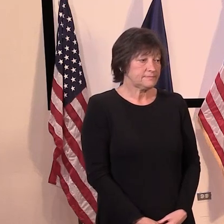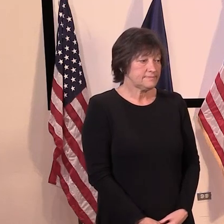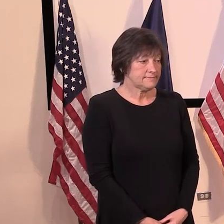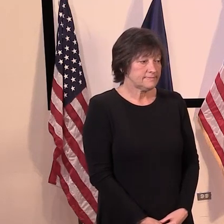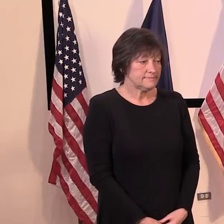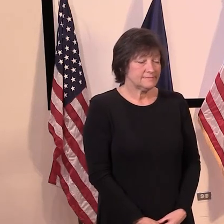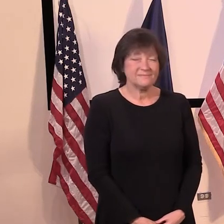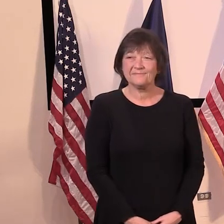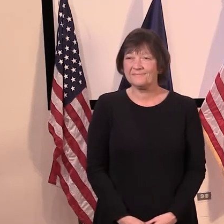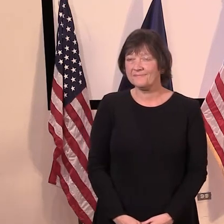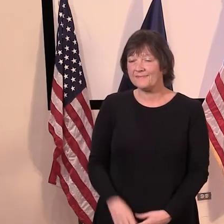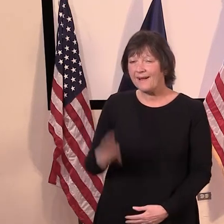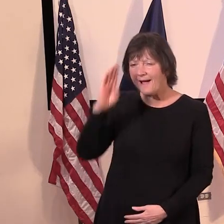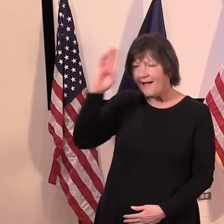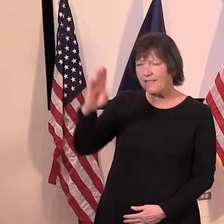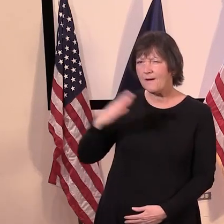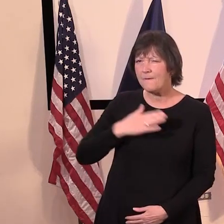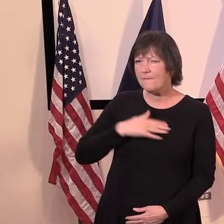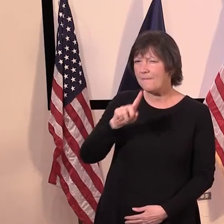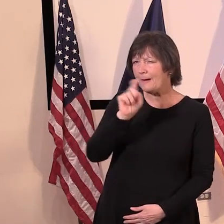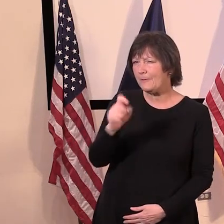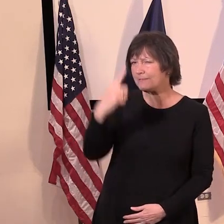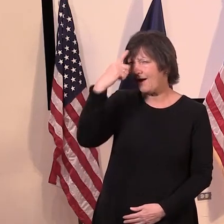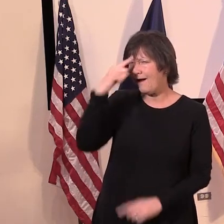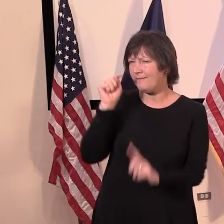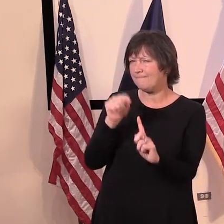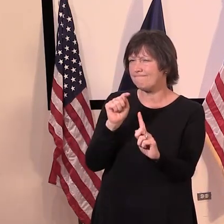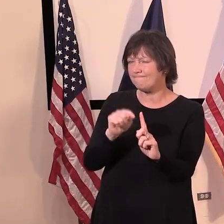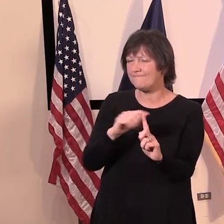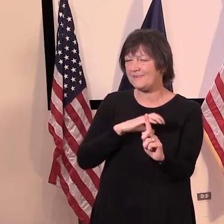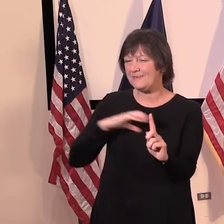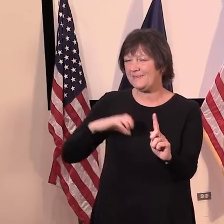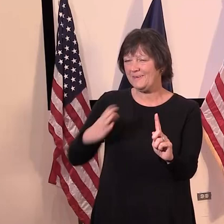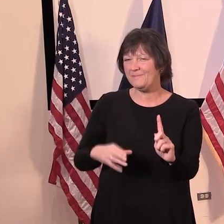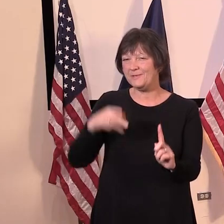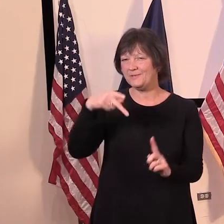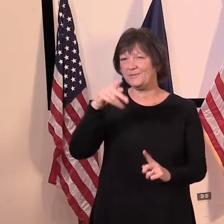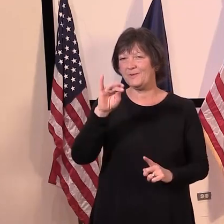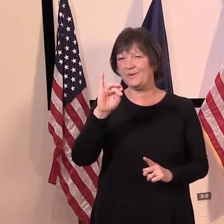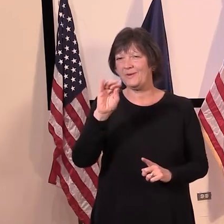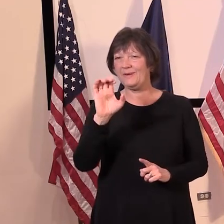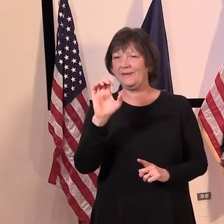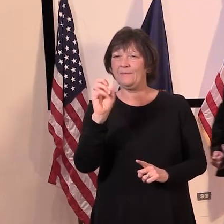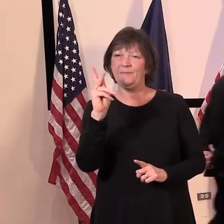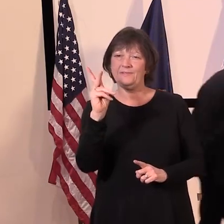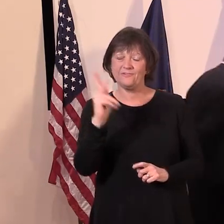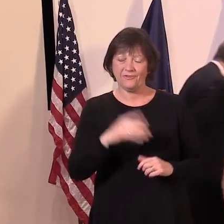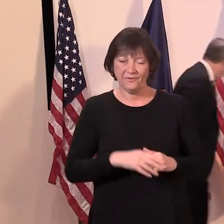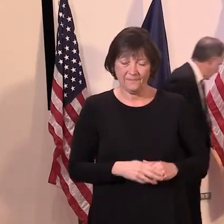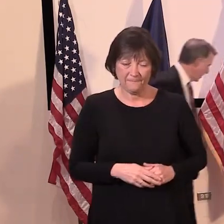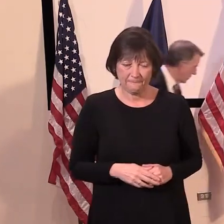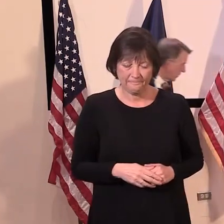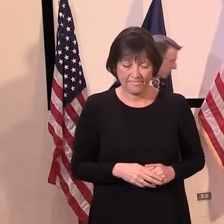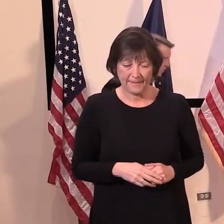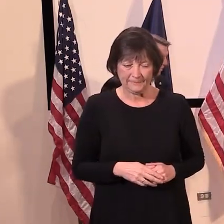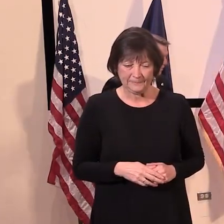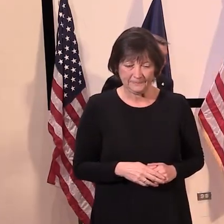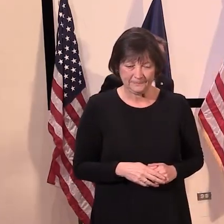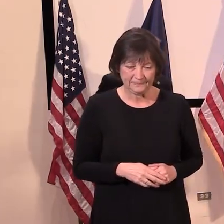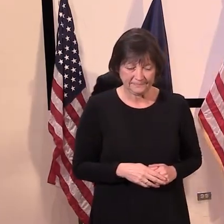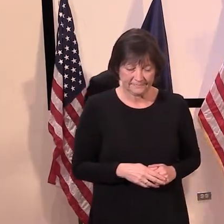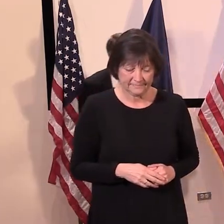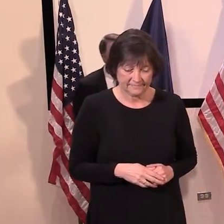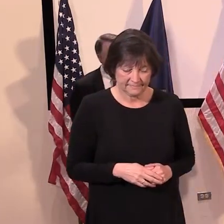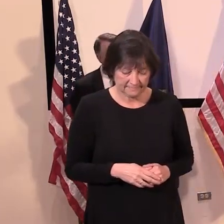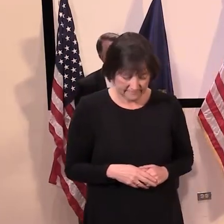Hello. I think this question is for Commissioner Peecher. Um, I was looking at the, um,